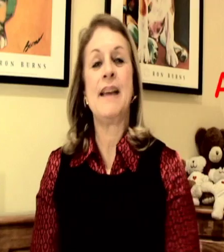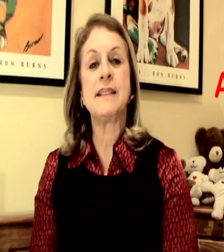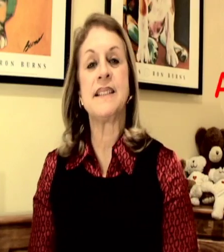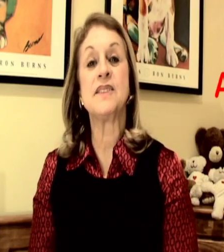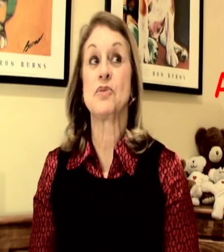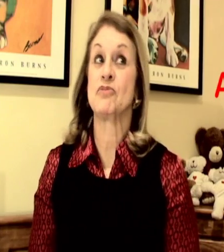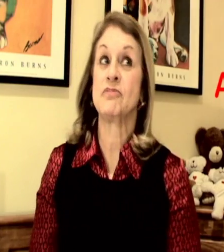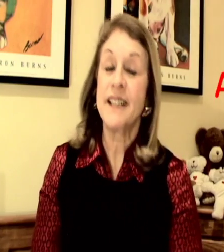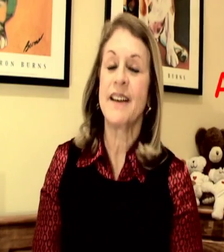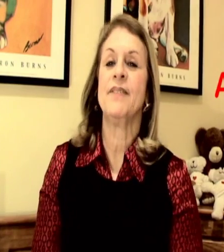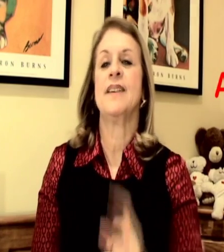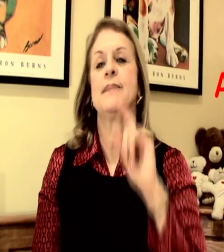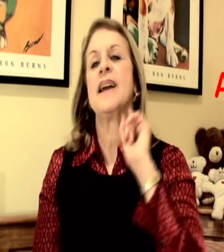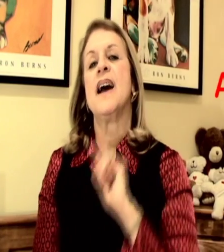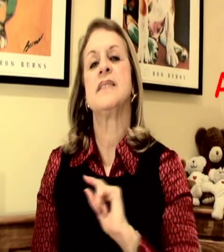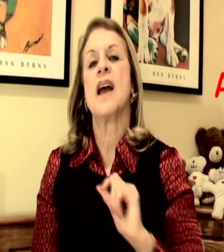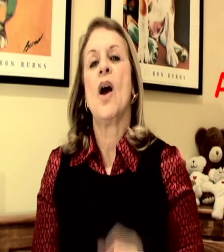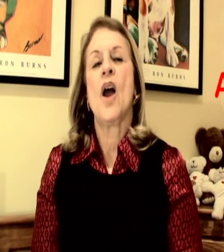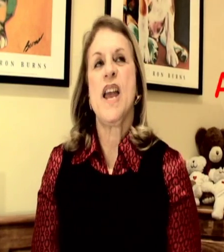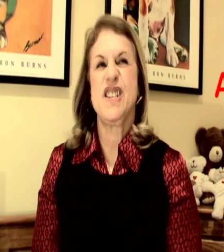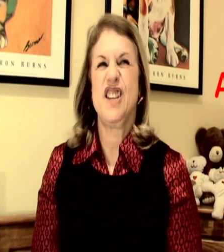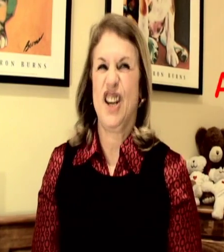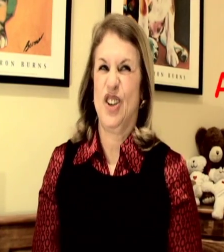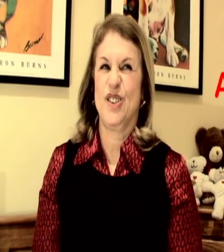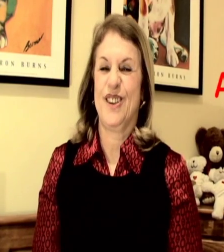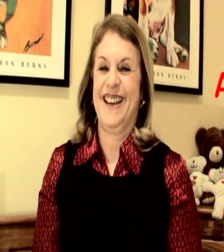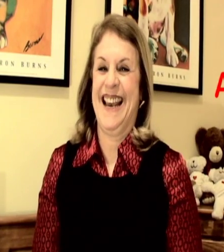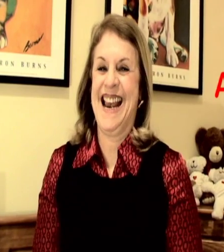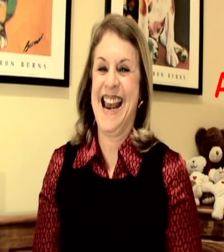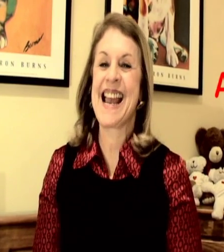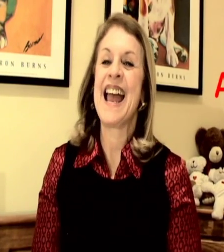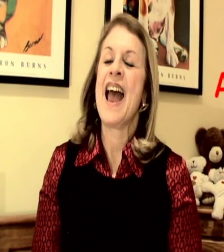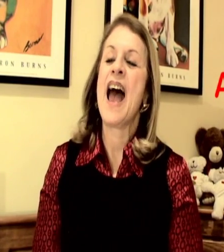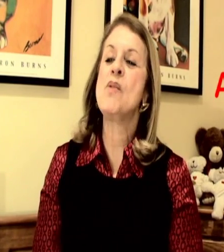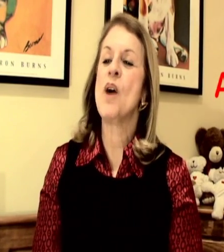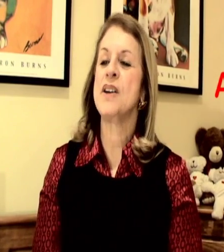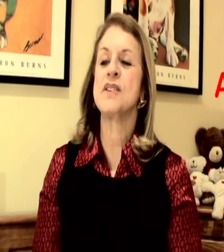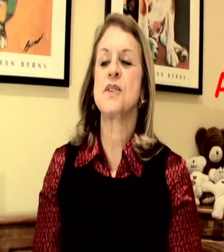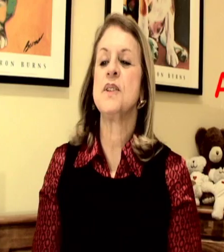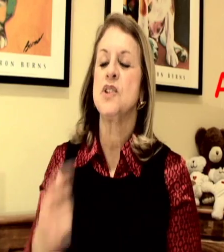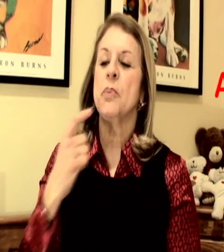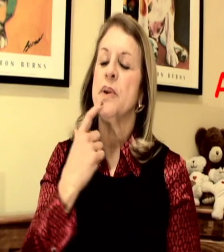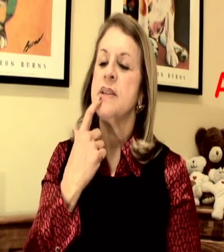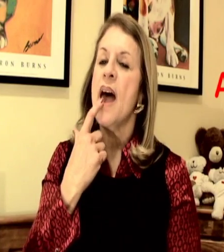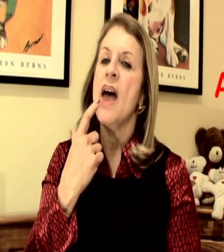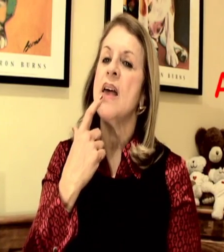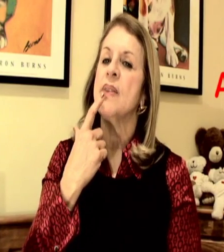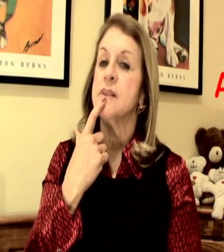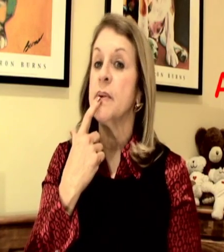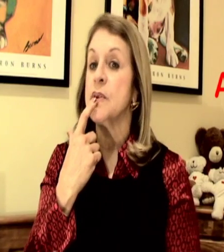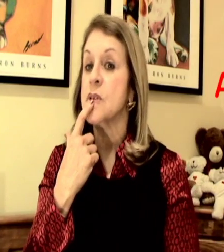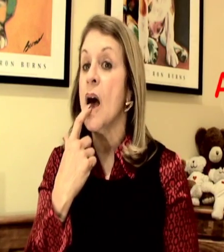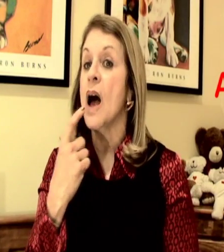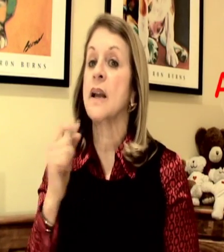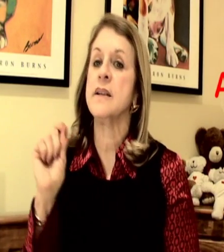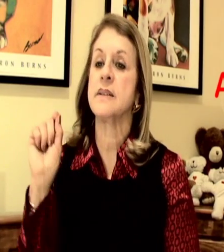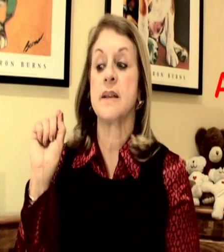ABC's is really fun because it tickles and what you'll do is you'll pretend the tip of your tongue is the